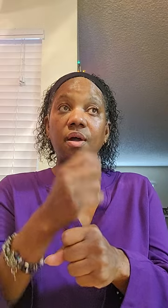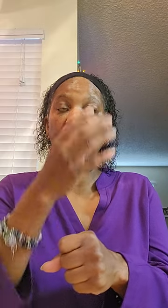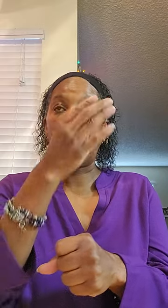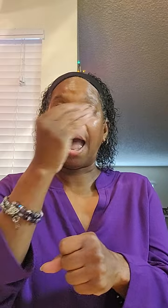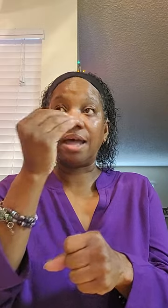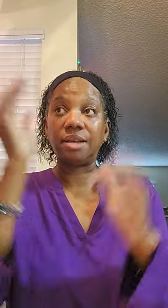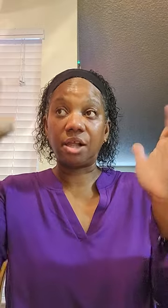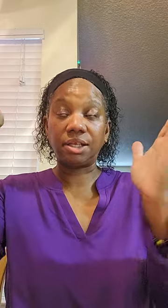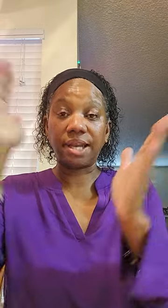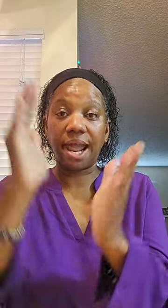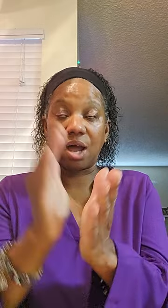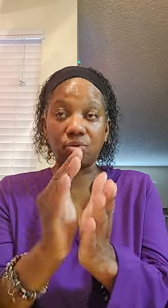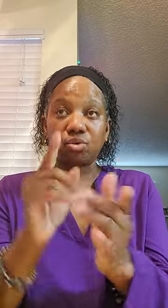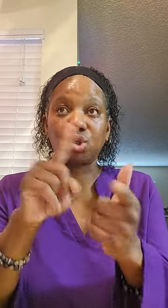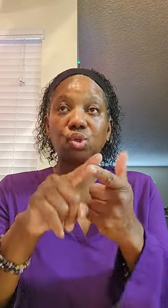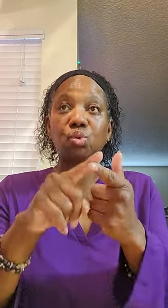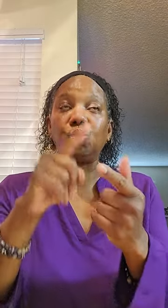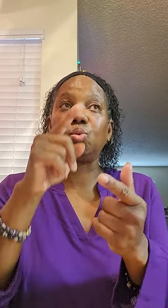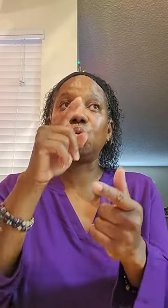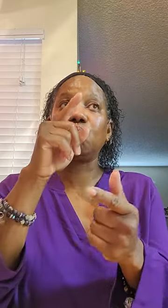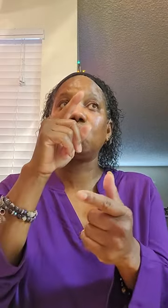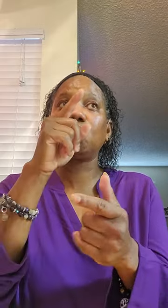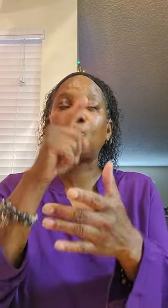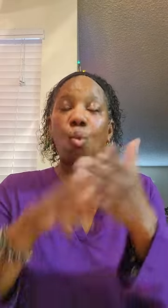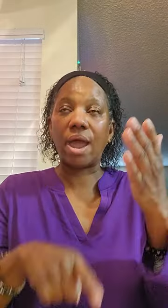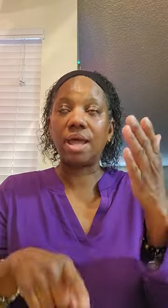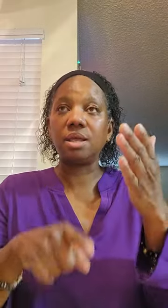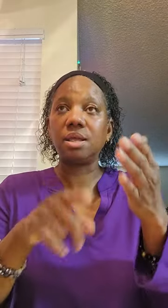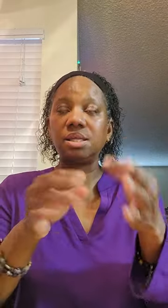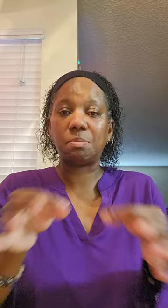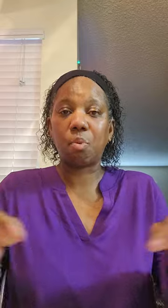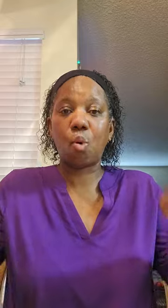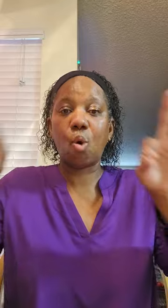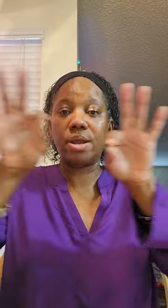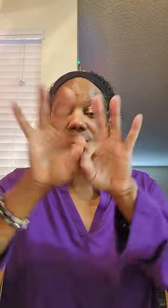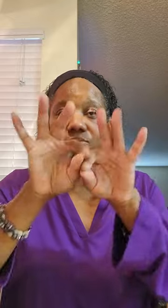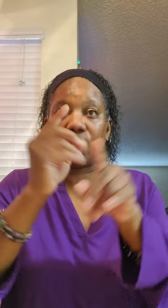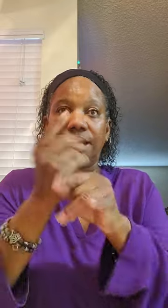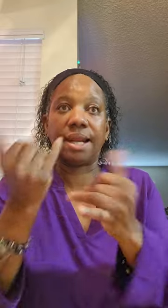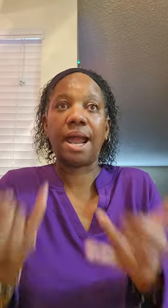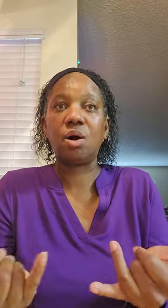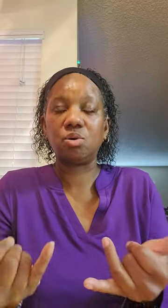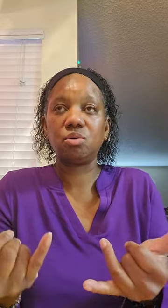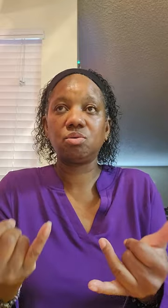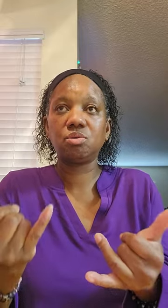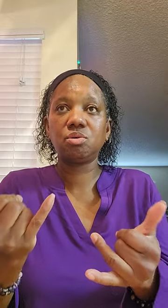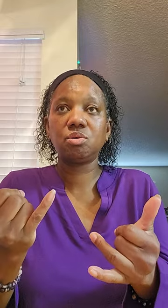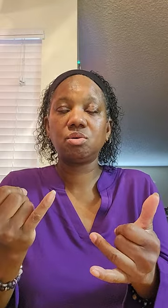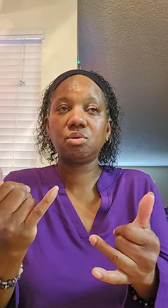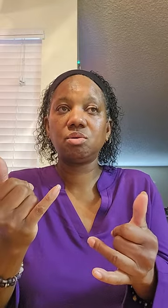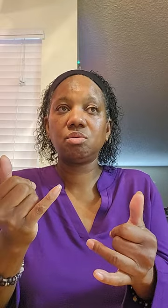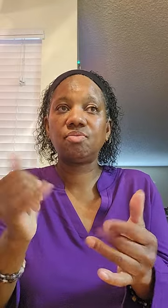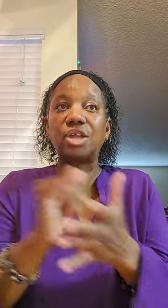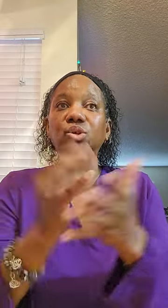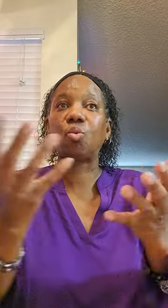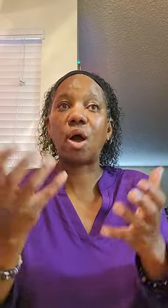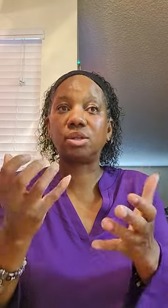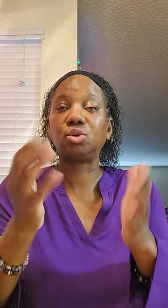And nail it down to what is important right now that you want to